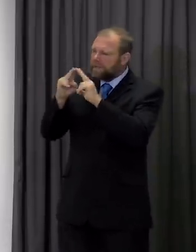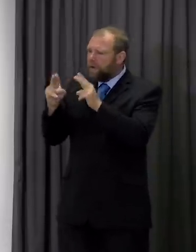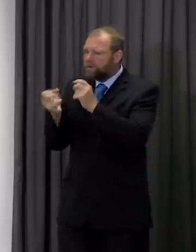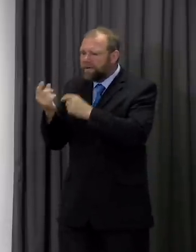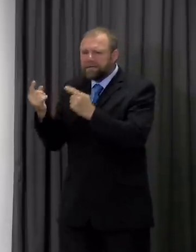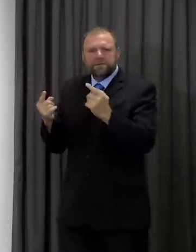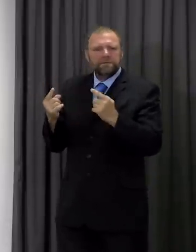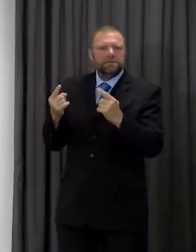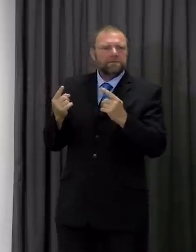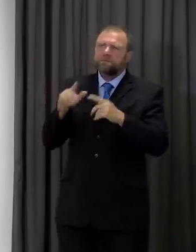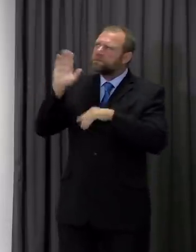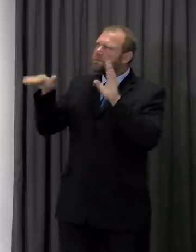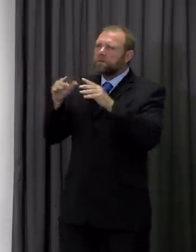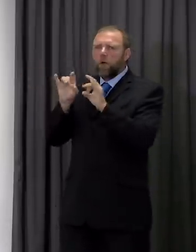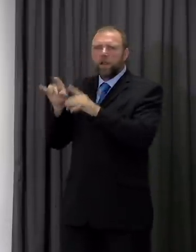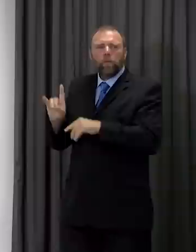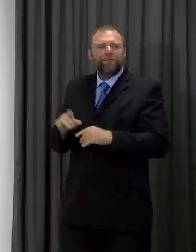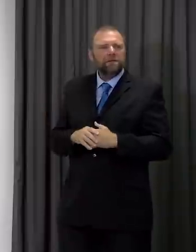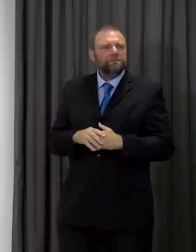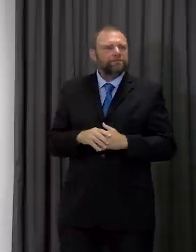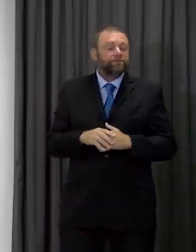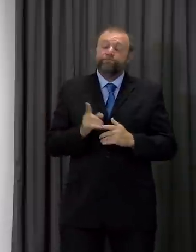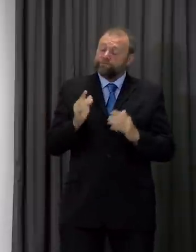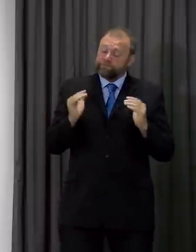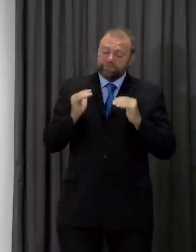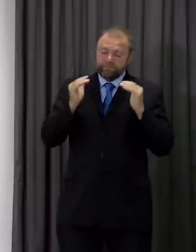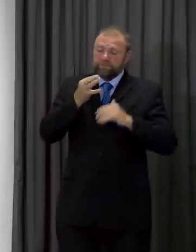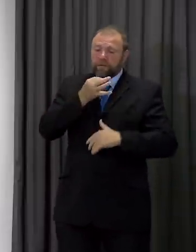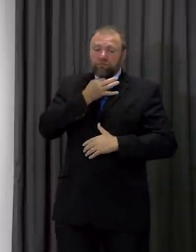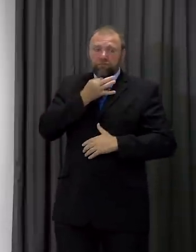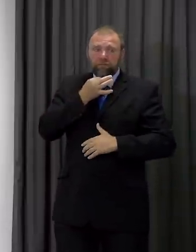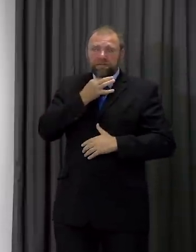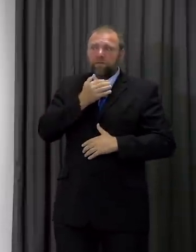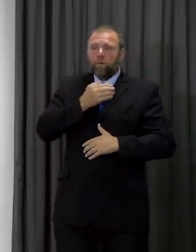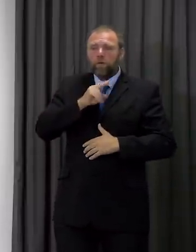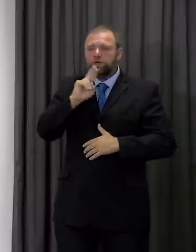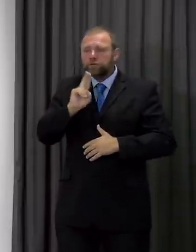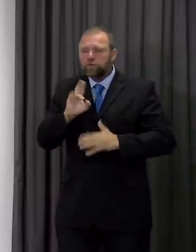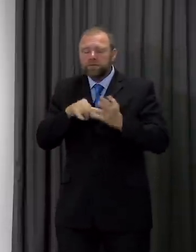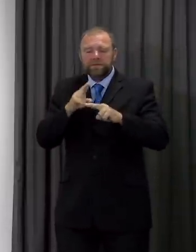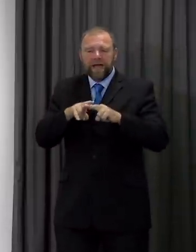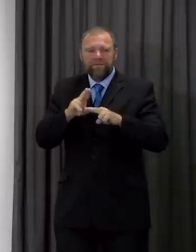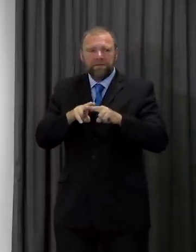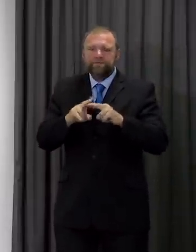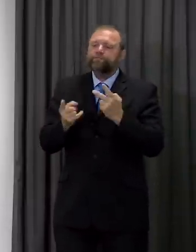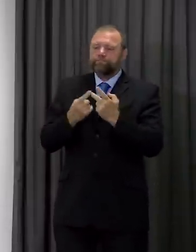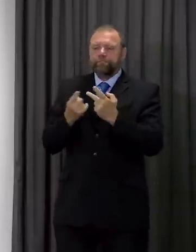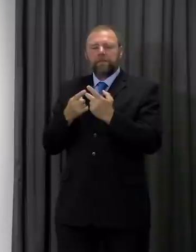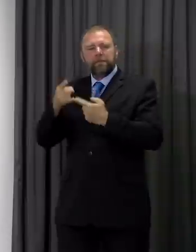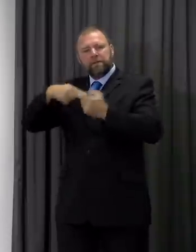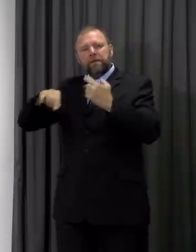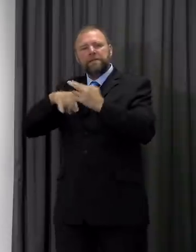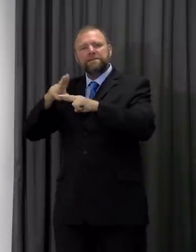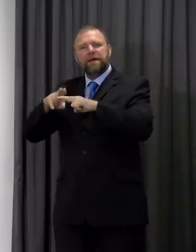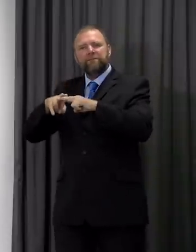events outside the school so actually the greater risk for school staff is other school staff within the school not children and young